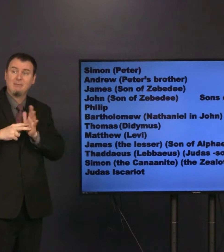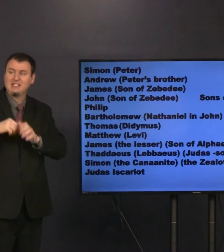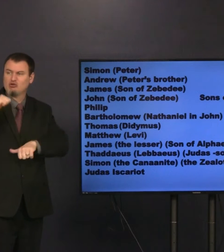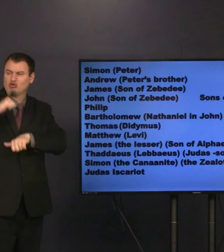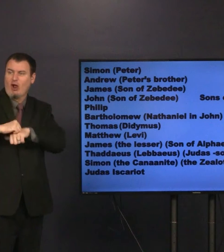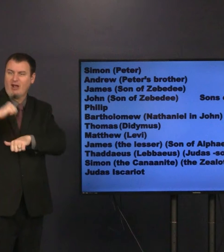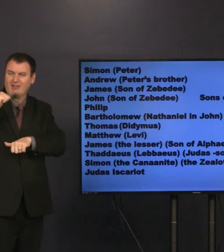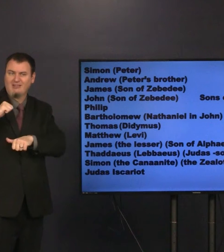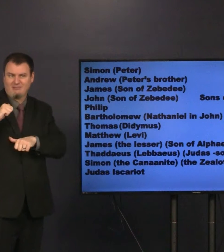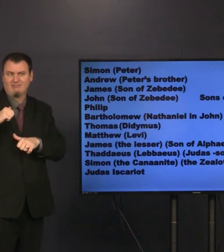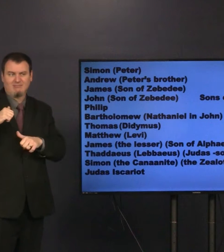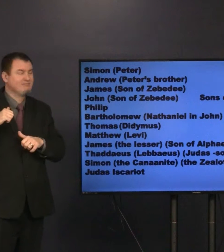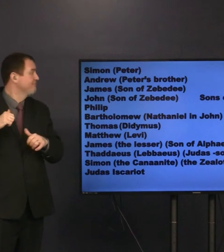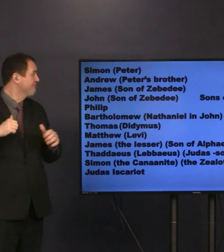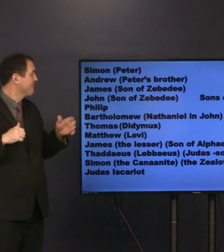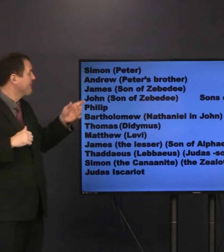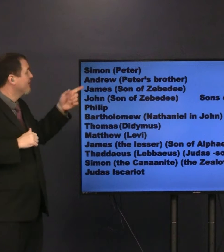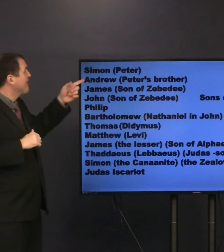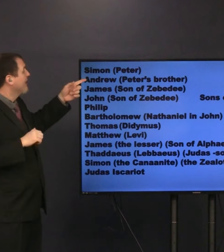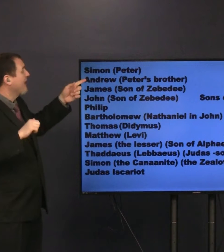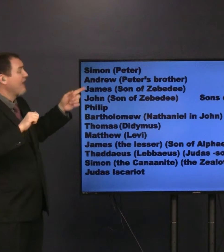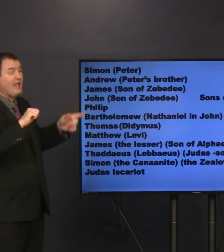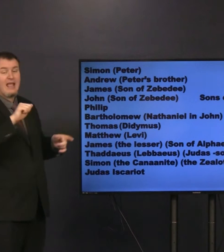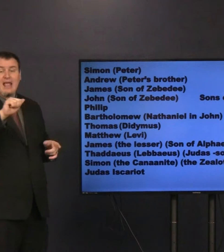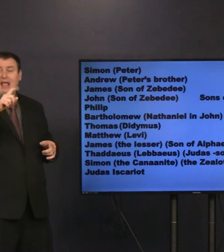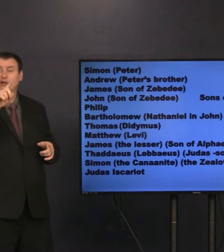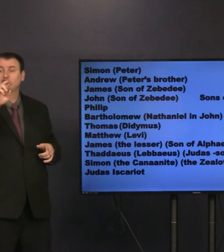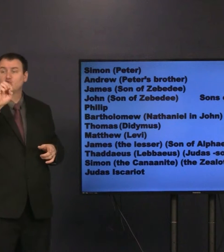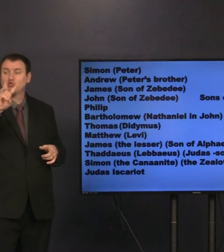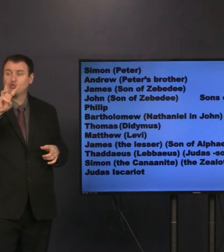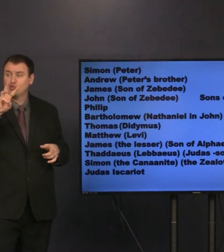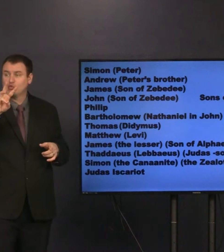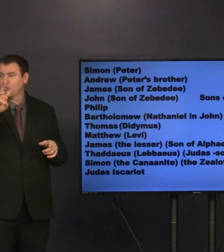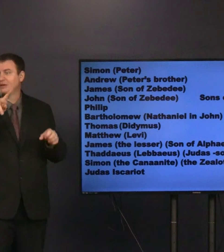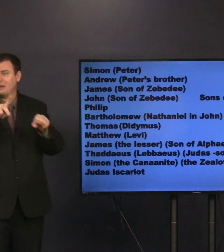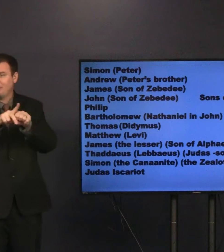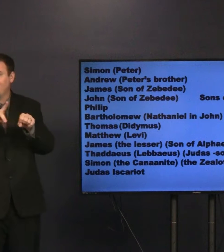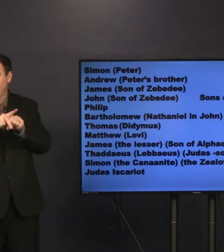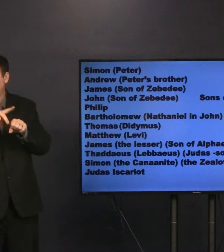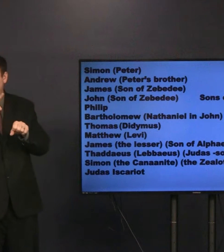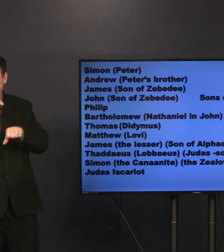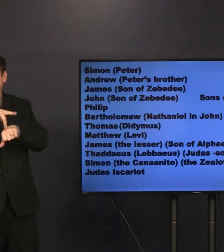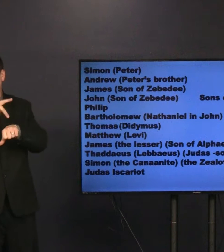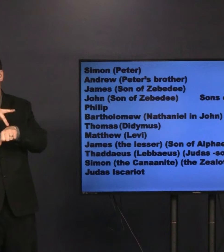The second name means rock. Andrew, Peter's brother.